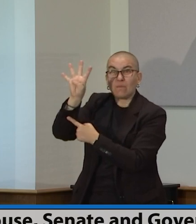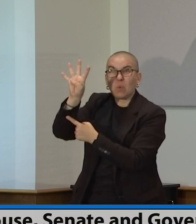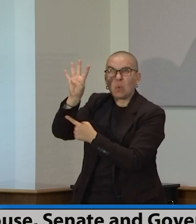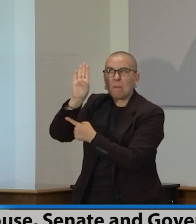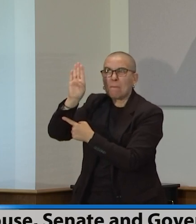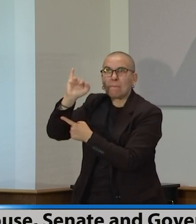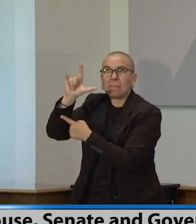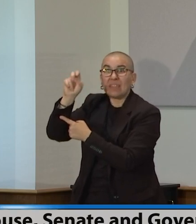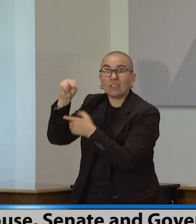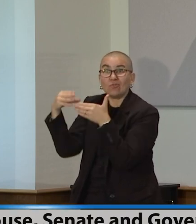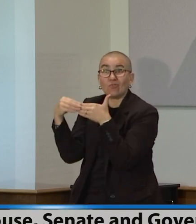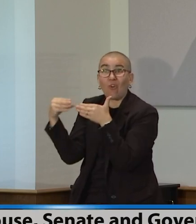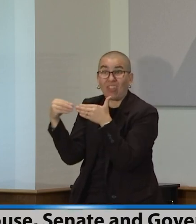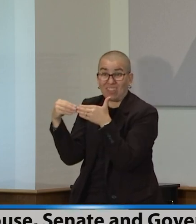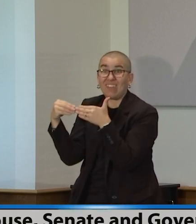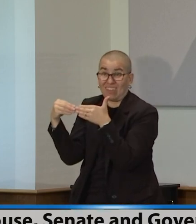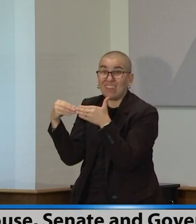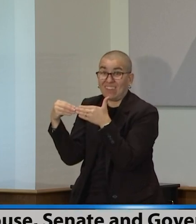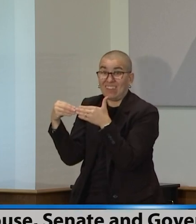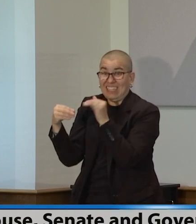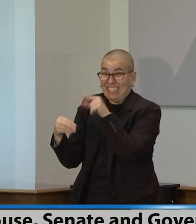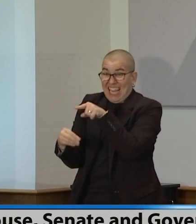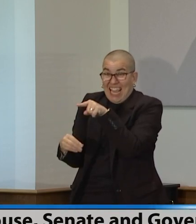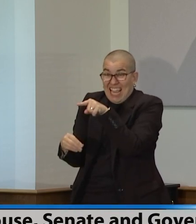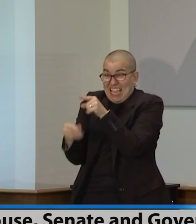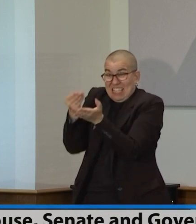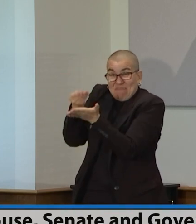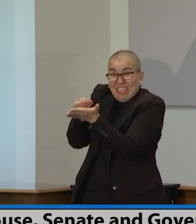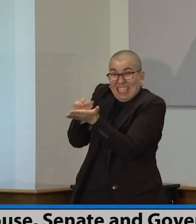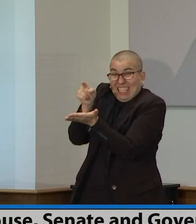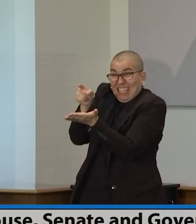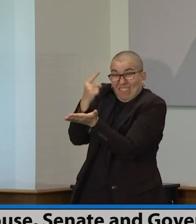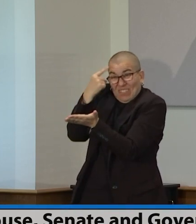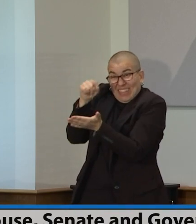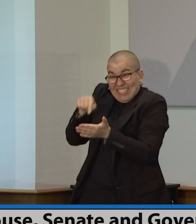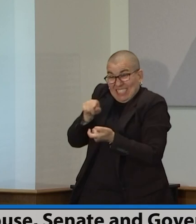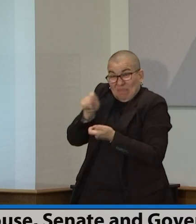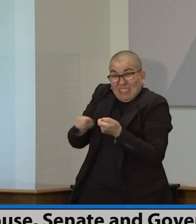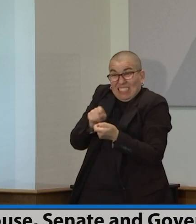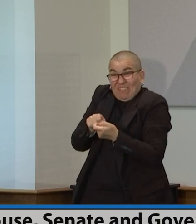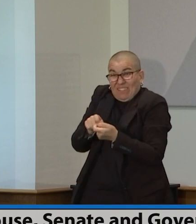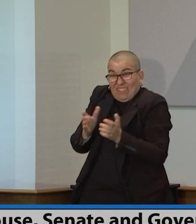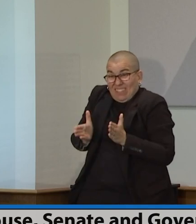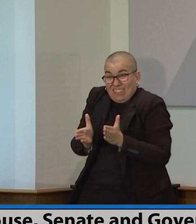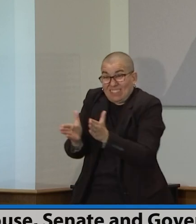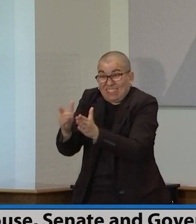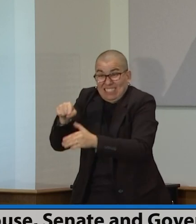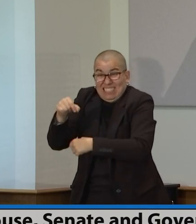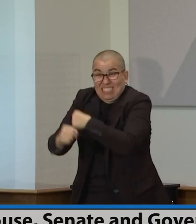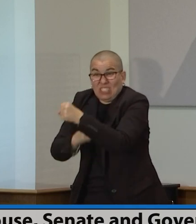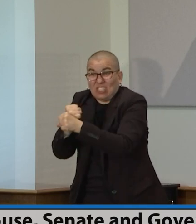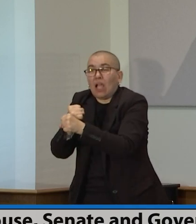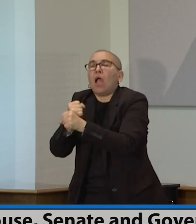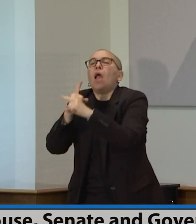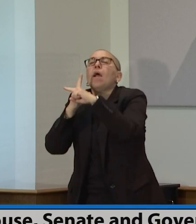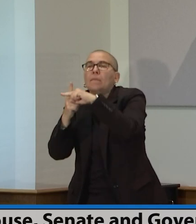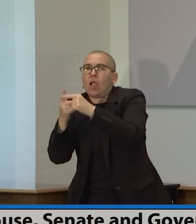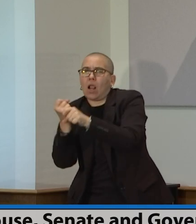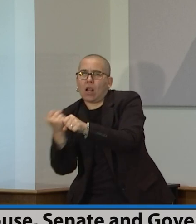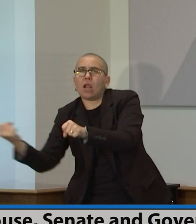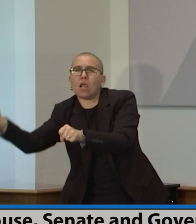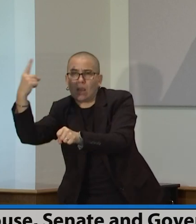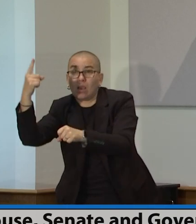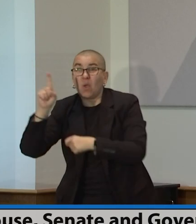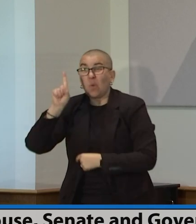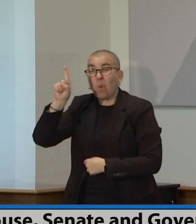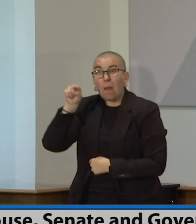budget for this biennium, and the next one we'll move into next year, the $1.233. So, it's a good day, Minnesota. It proves, once